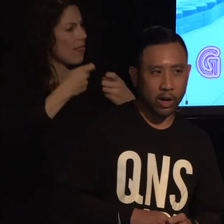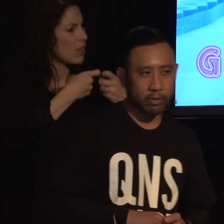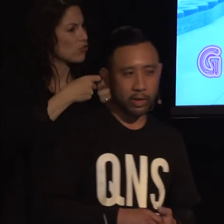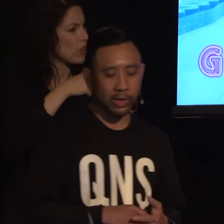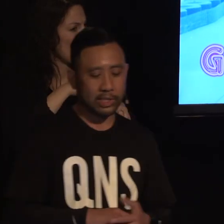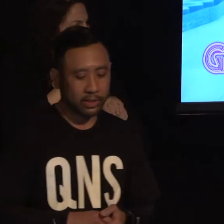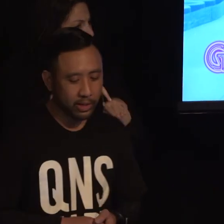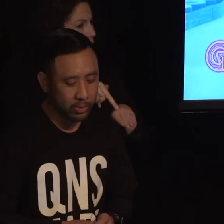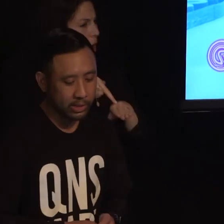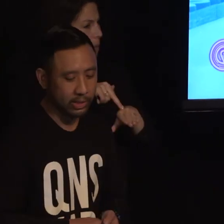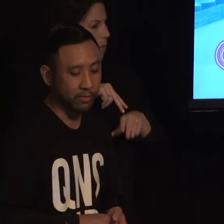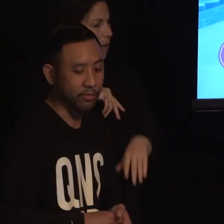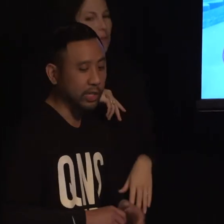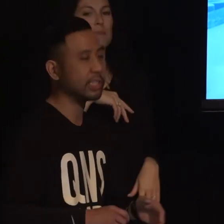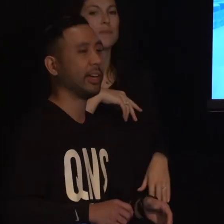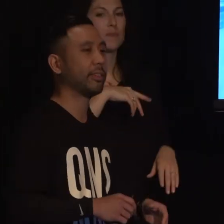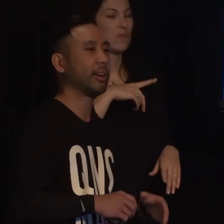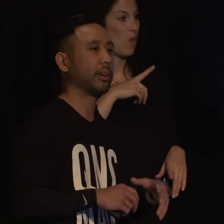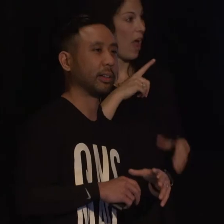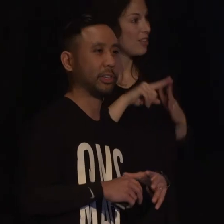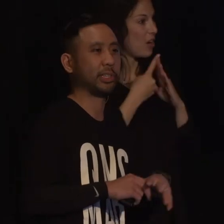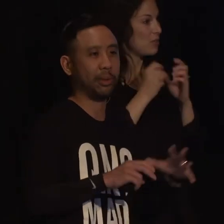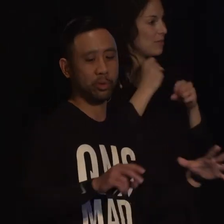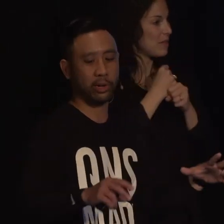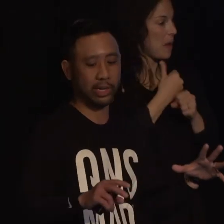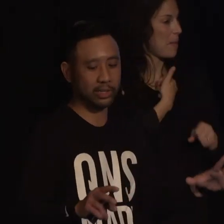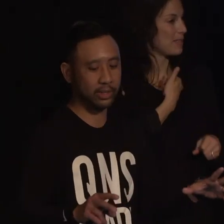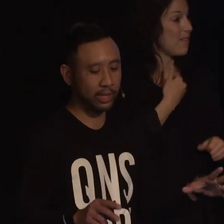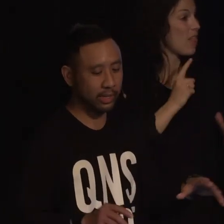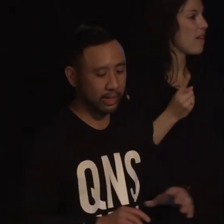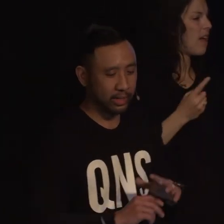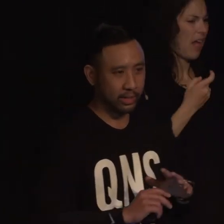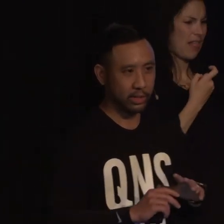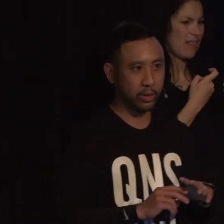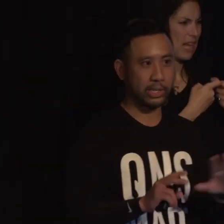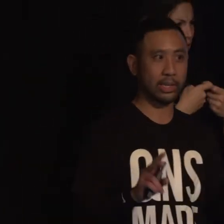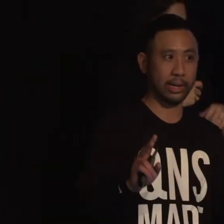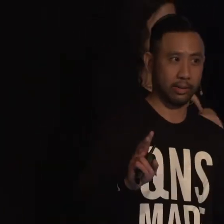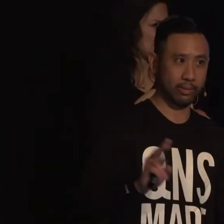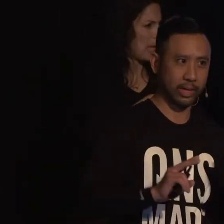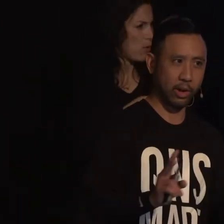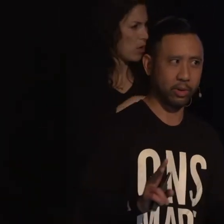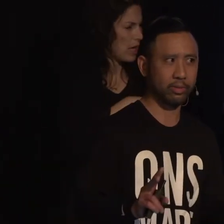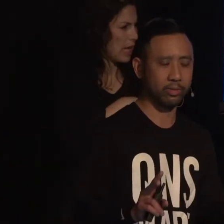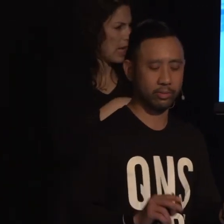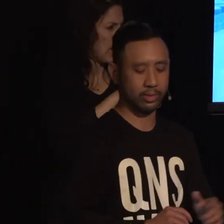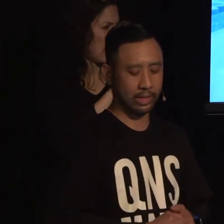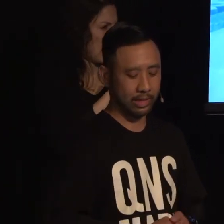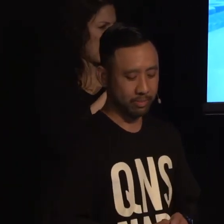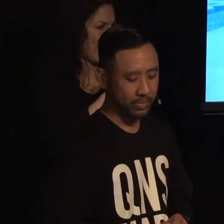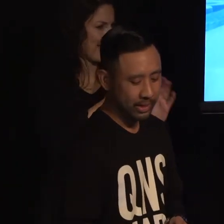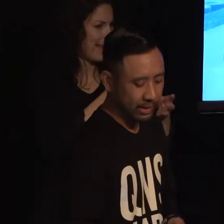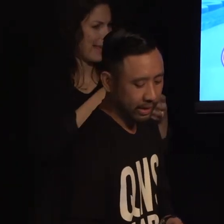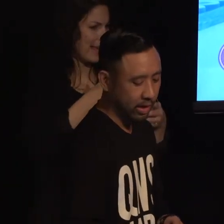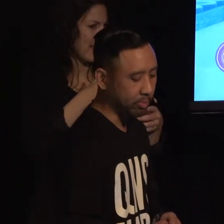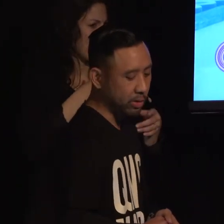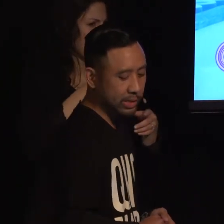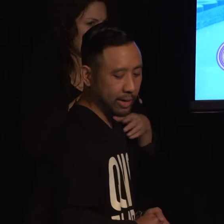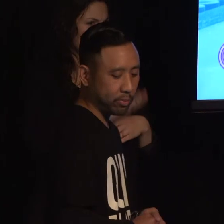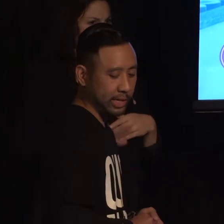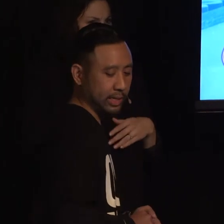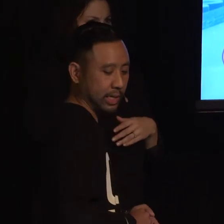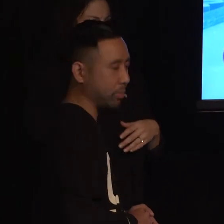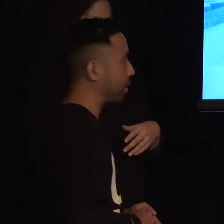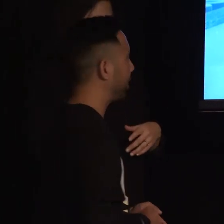I started the Carvon Racing League which is the first ever electric skateboarding racing league in the US that I know of and our